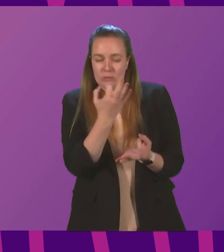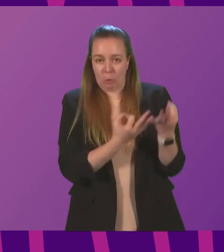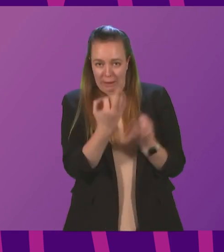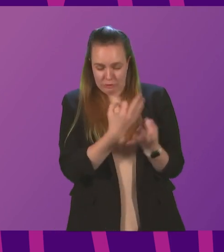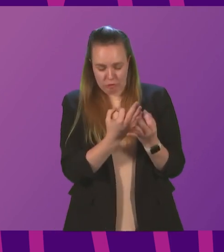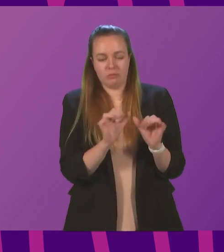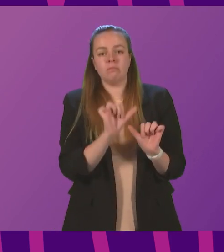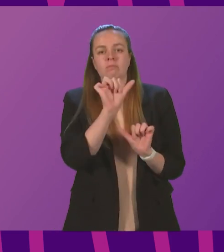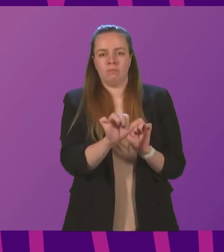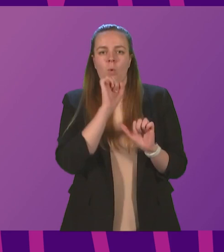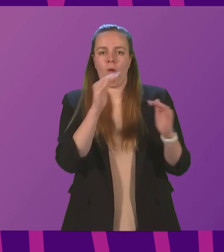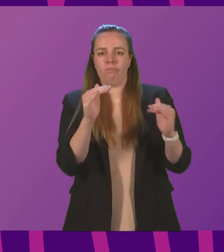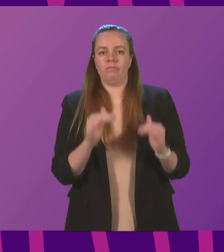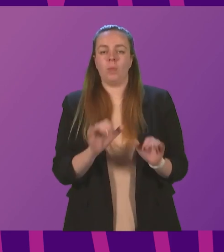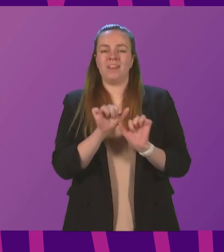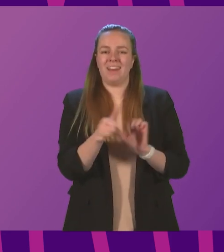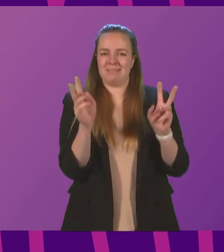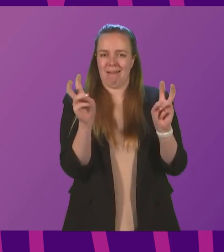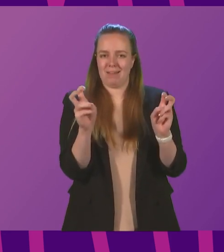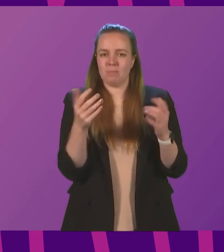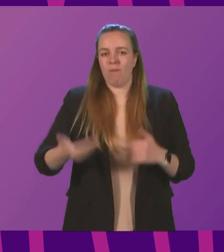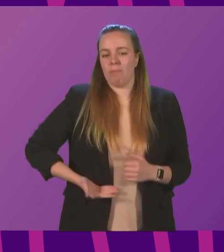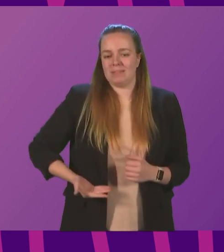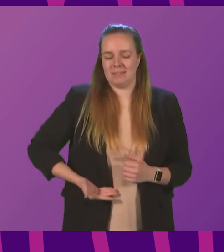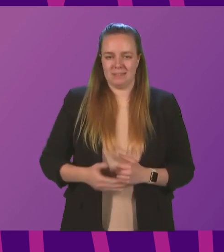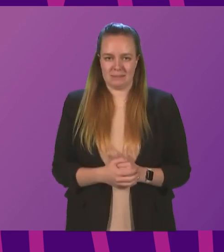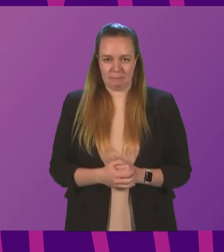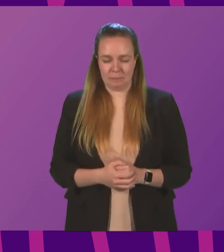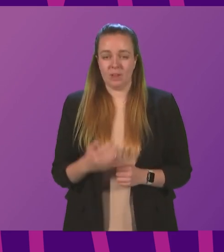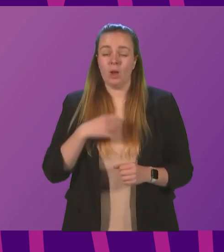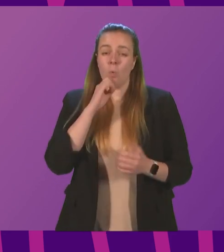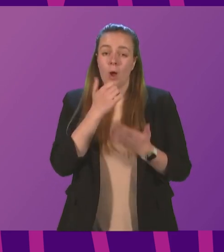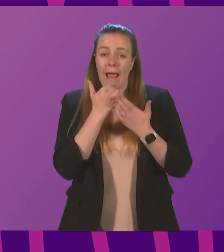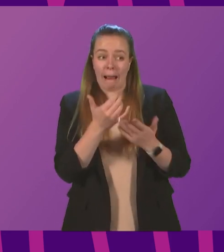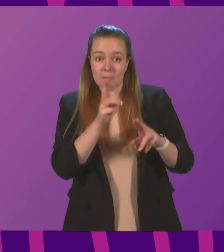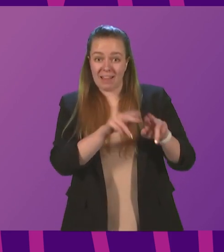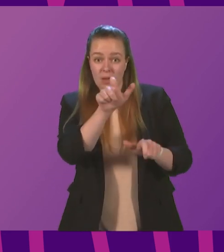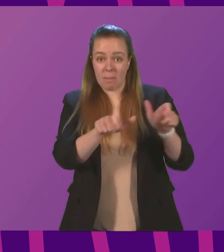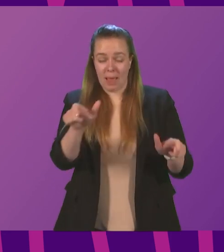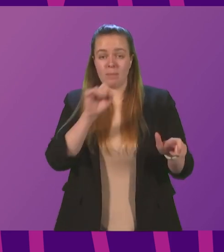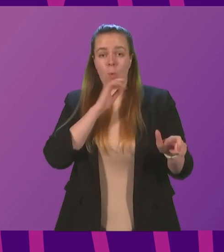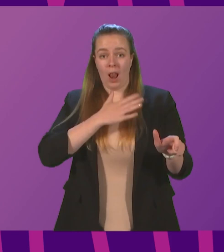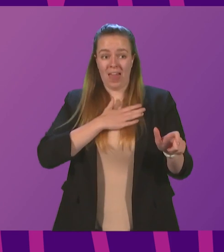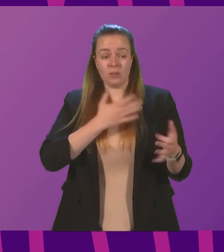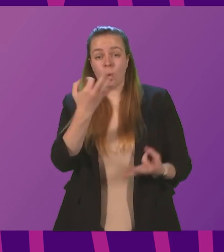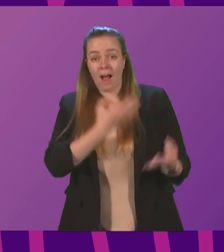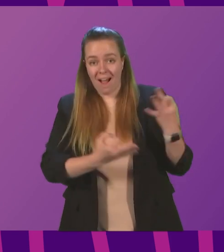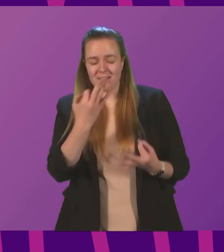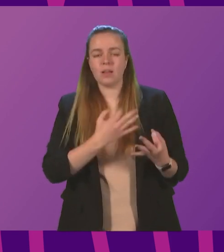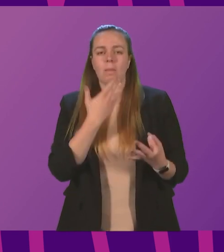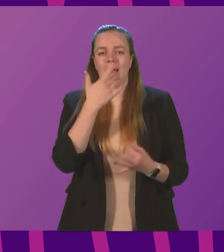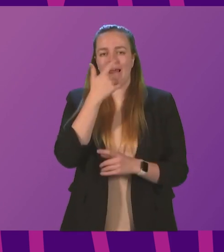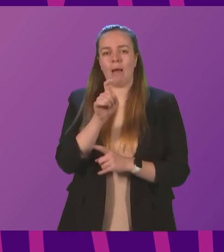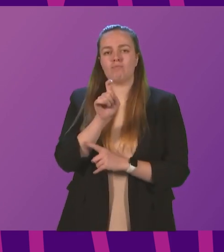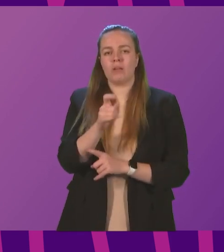after which we will move on to the next item of business. It would be helpful if those members who wish to ask a question could